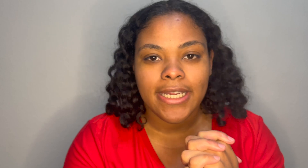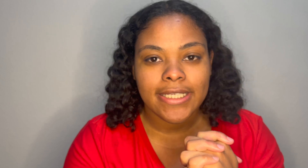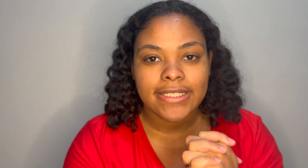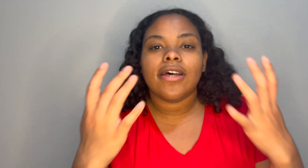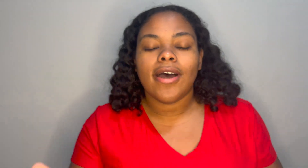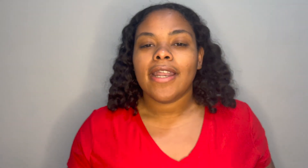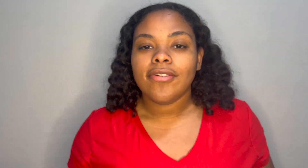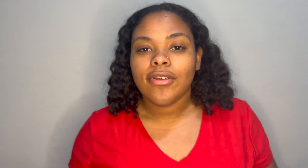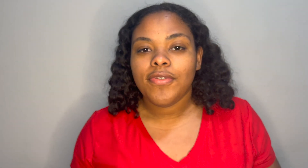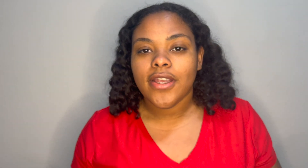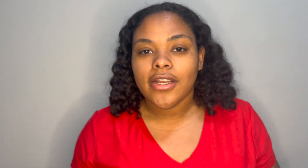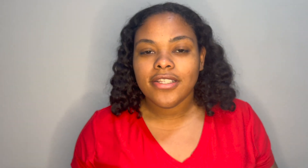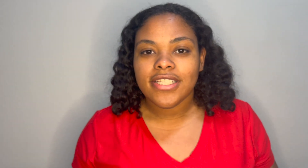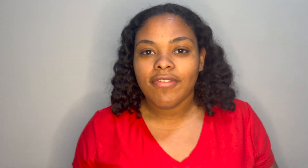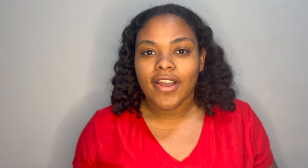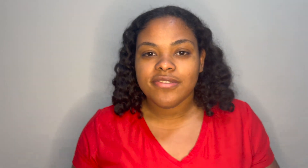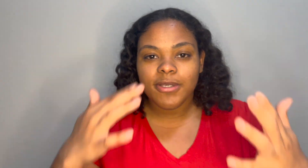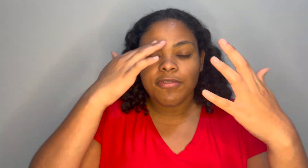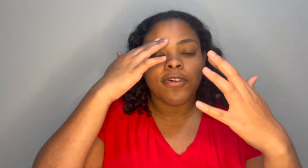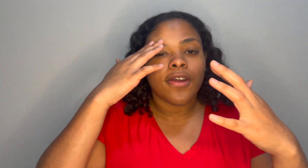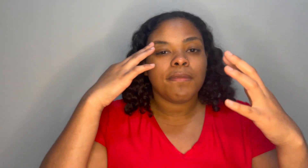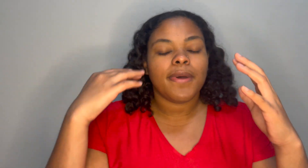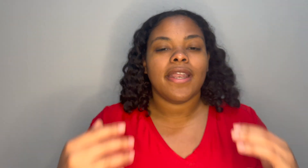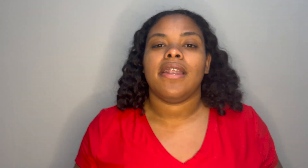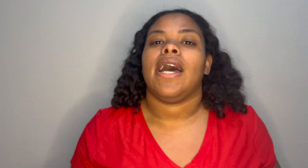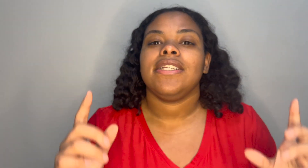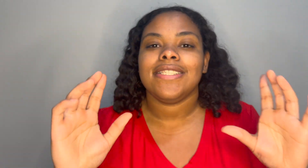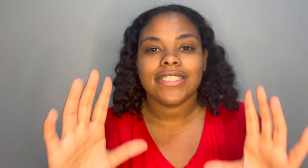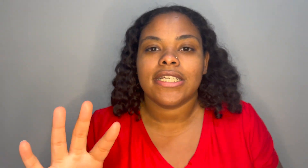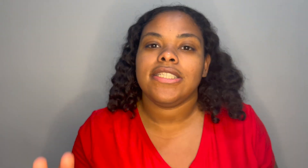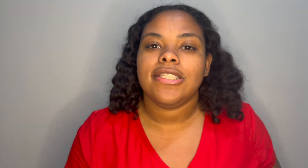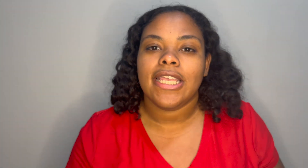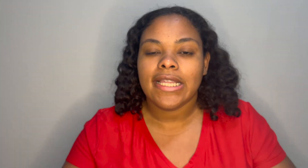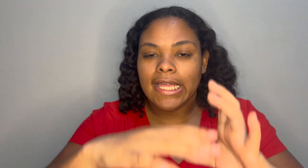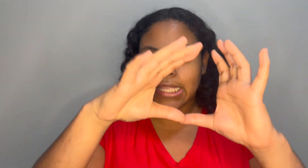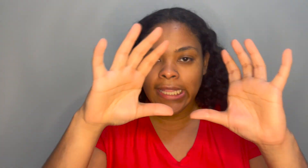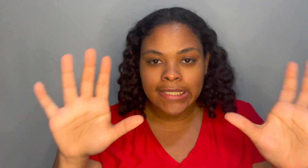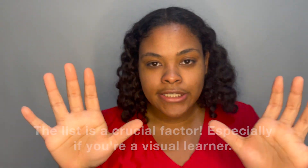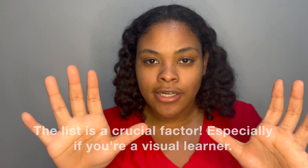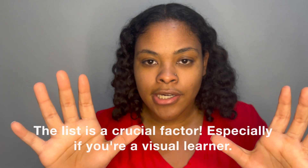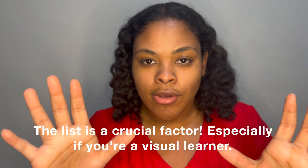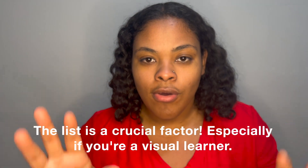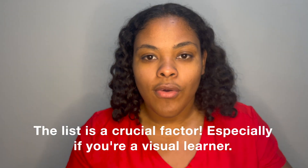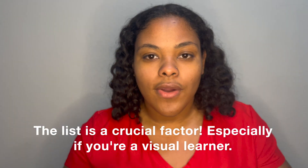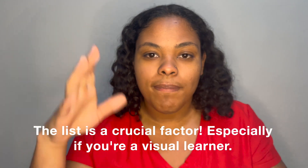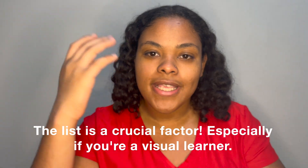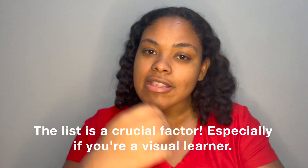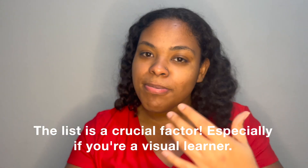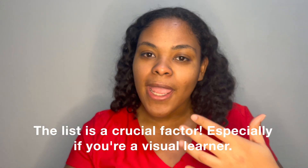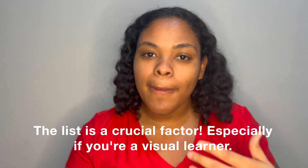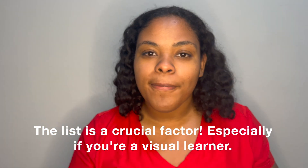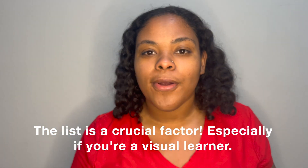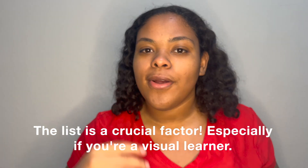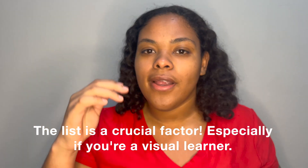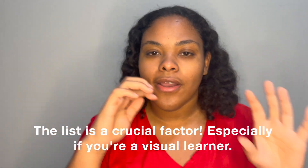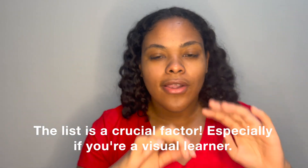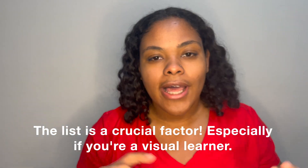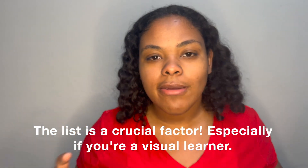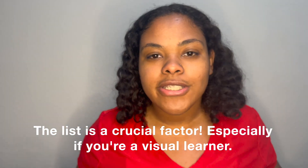is so i don't know if you heard this advice before but i suggest you take like a journal or a piece of paper or your laptop